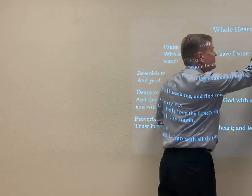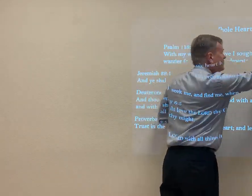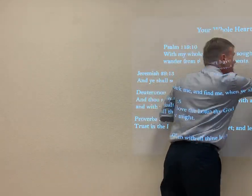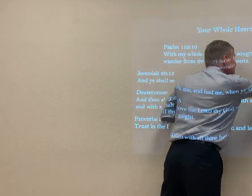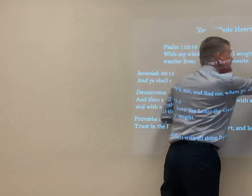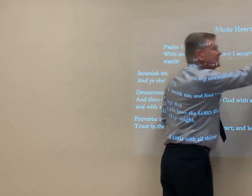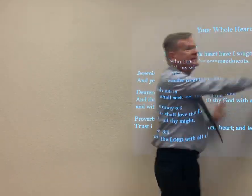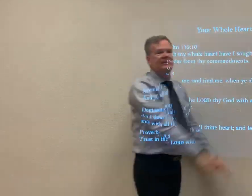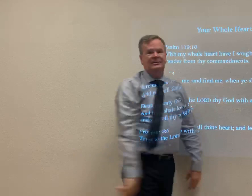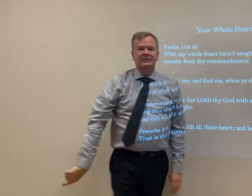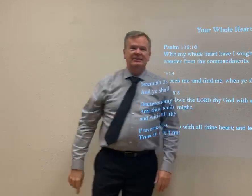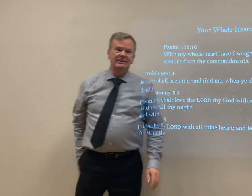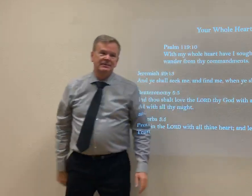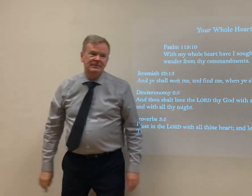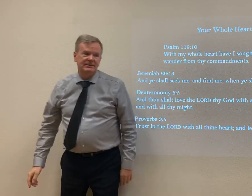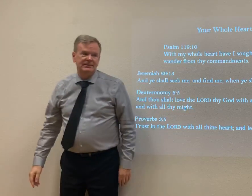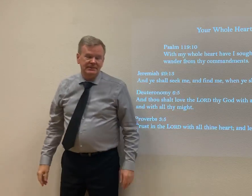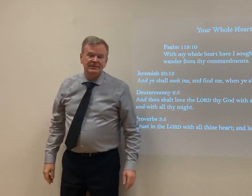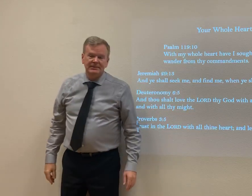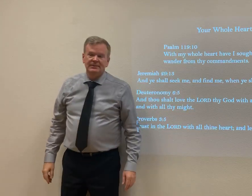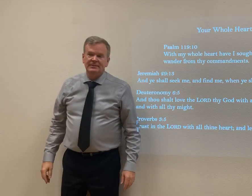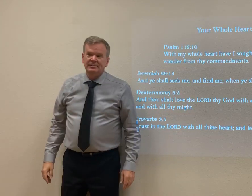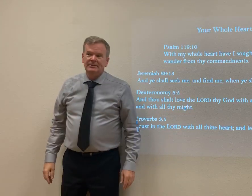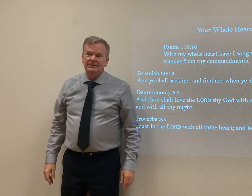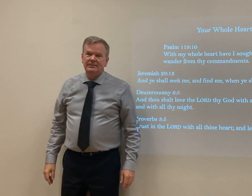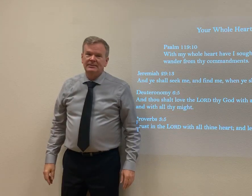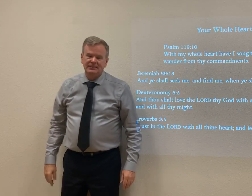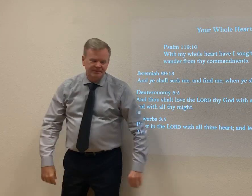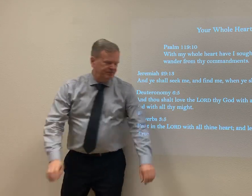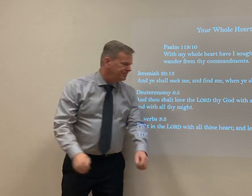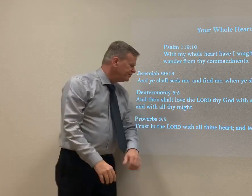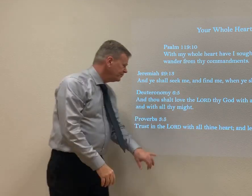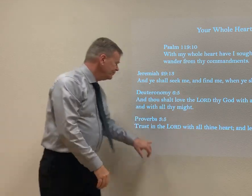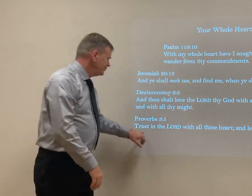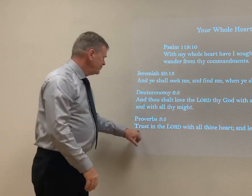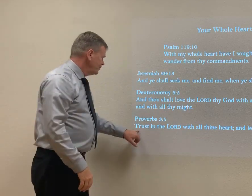required of this thing. We got to obey Him. But we also have to put our whole heart into this.